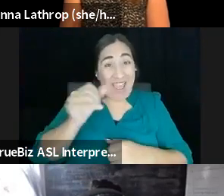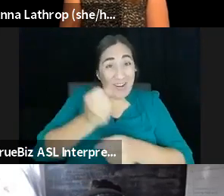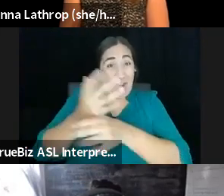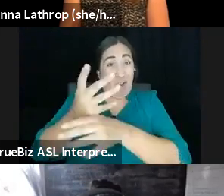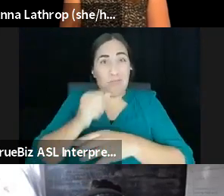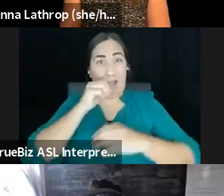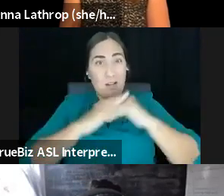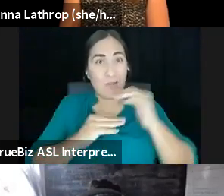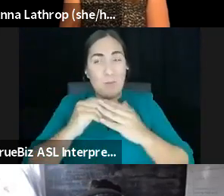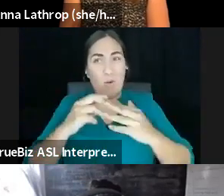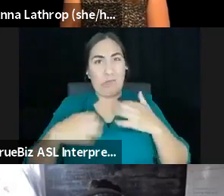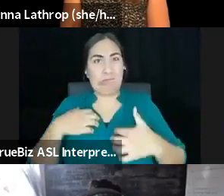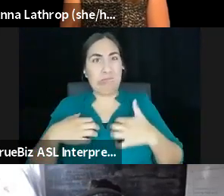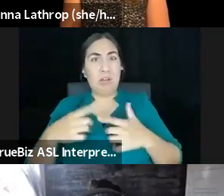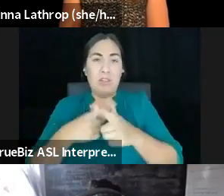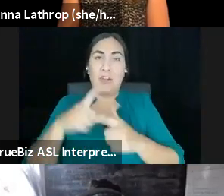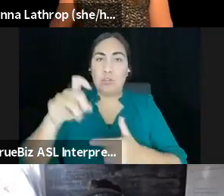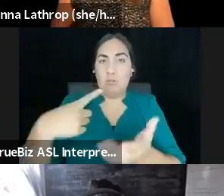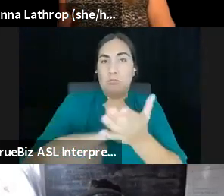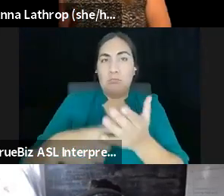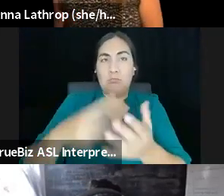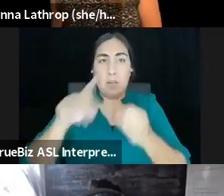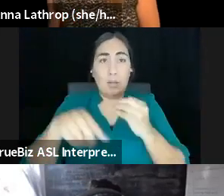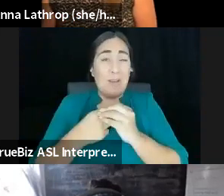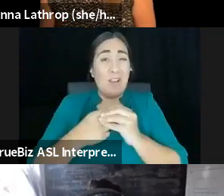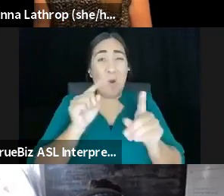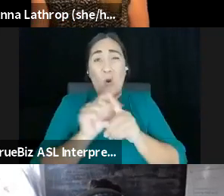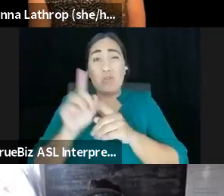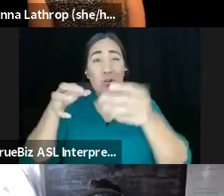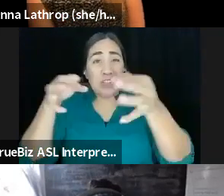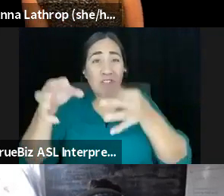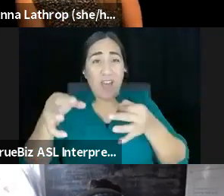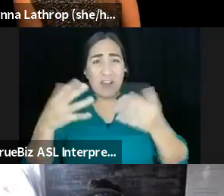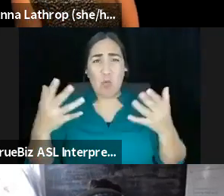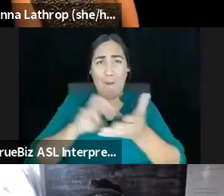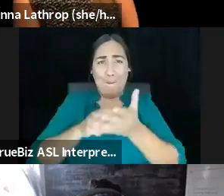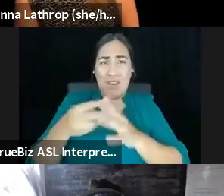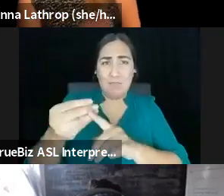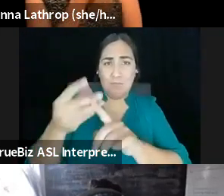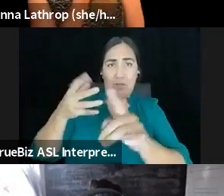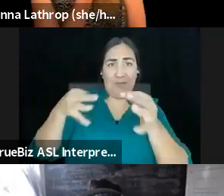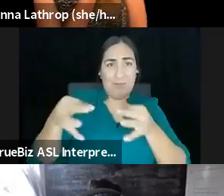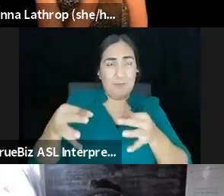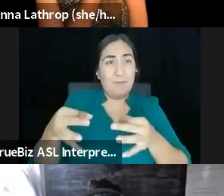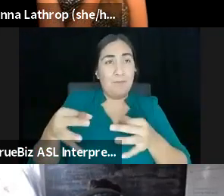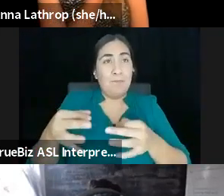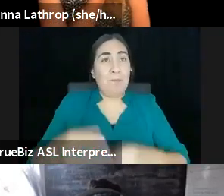within the words, like even define what they mean, which I feel like frankly is half of the green new theater calls is really saying, so when we say